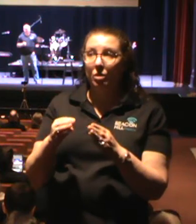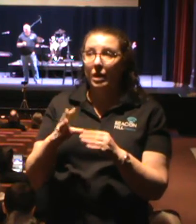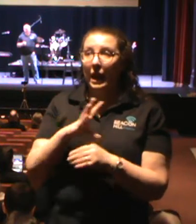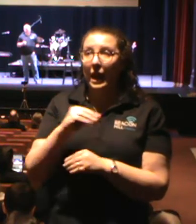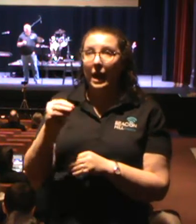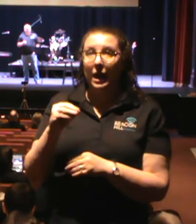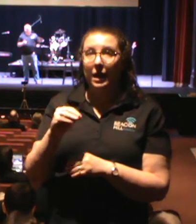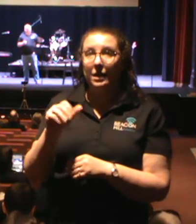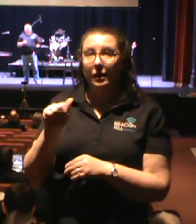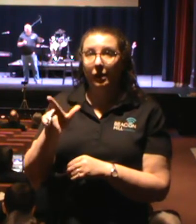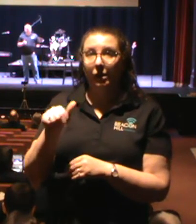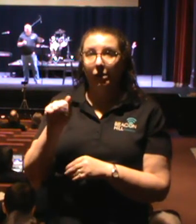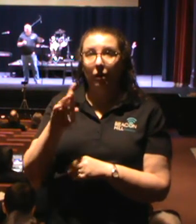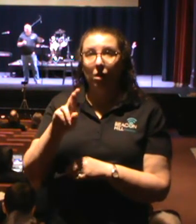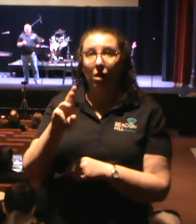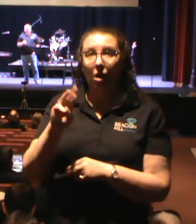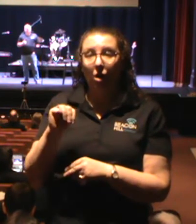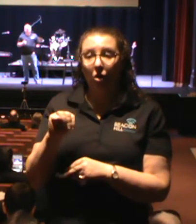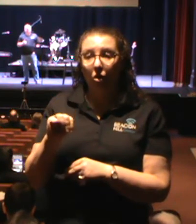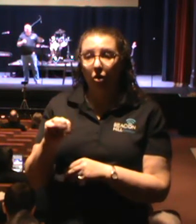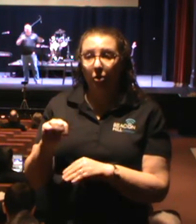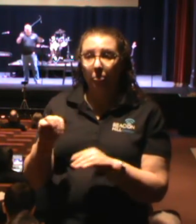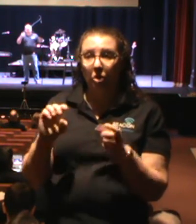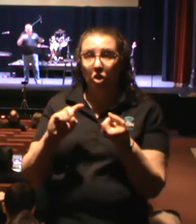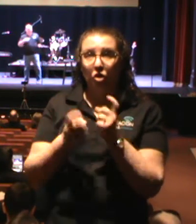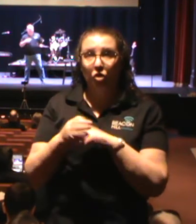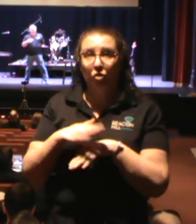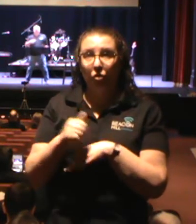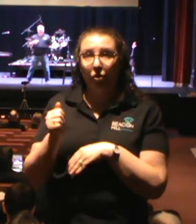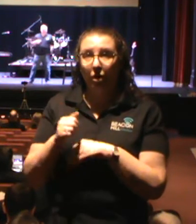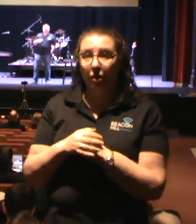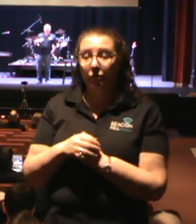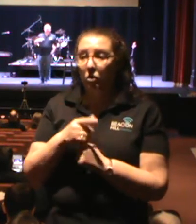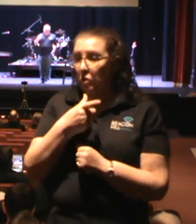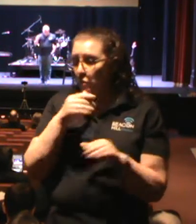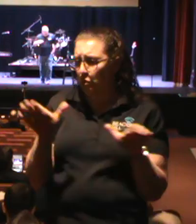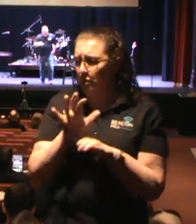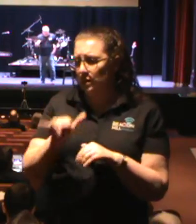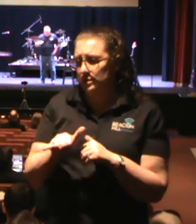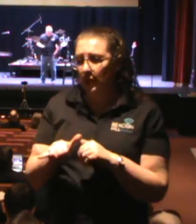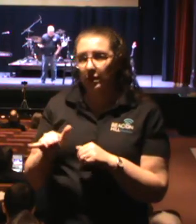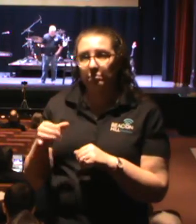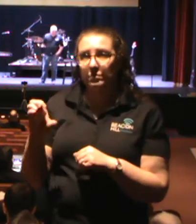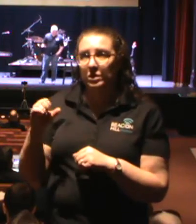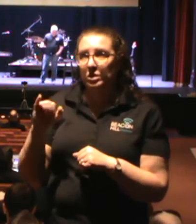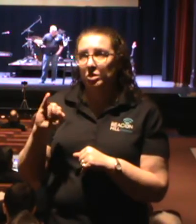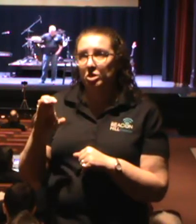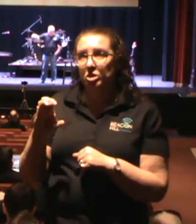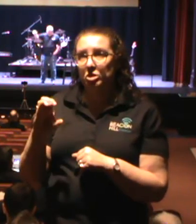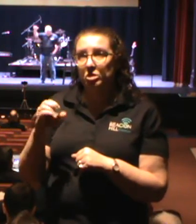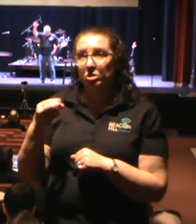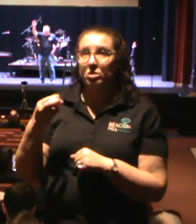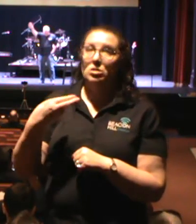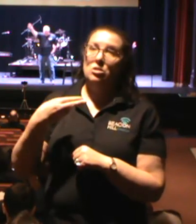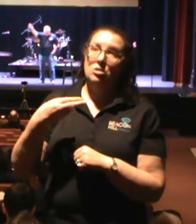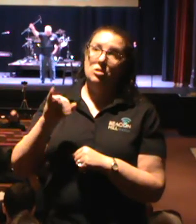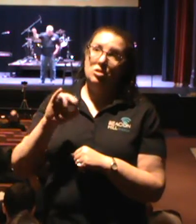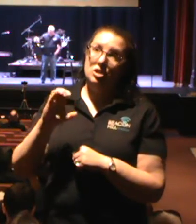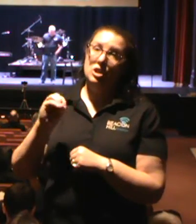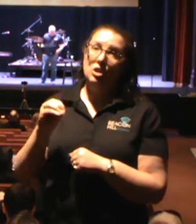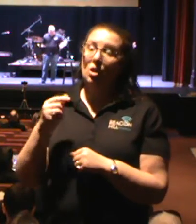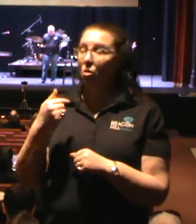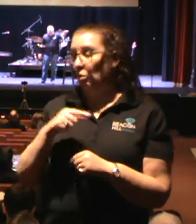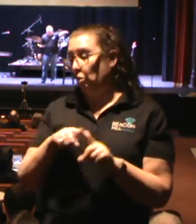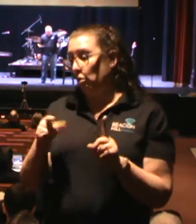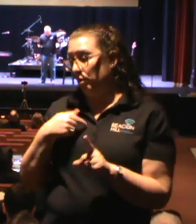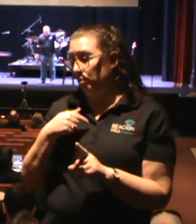be turned off? Who do you think does that? It's either Chico or me. Every Sunday that happens. The lights turn on, the thermostat